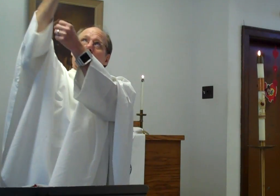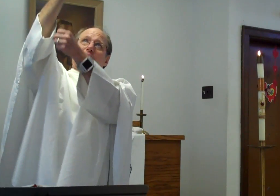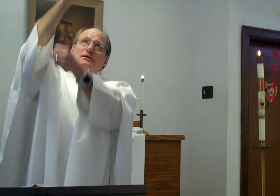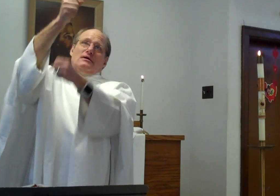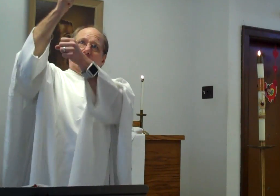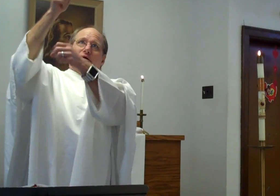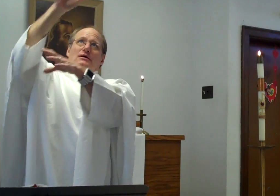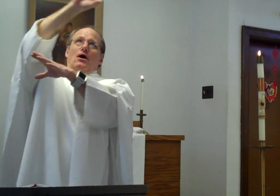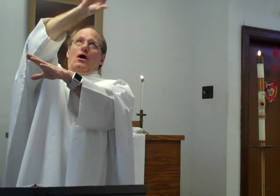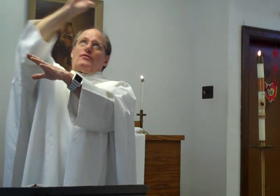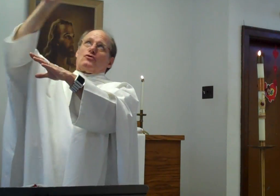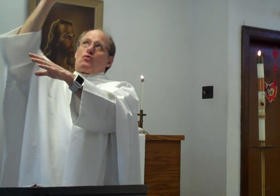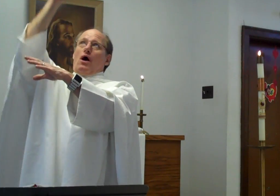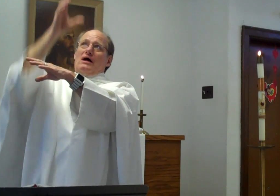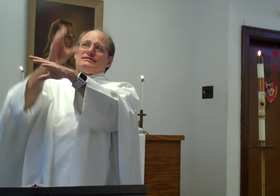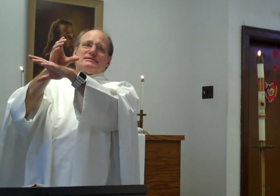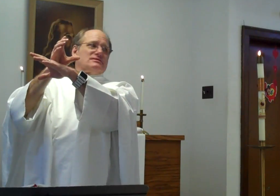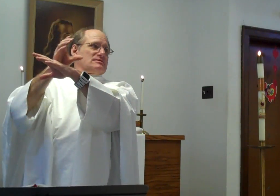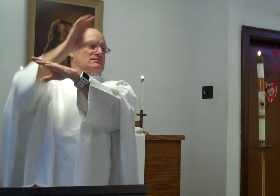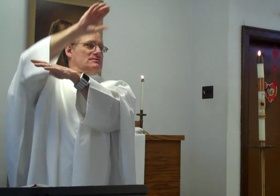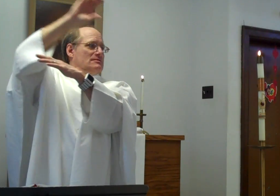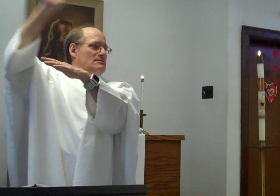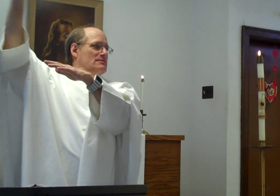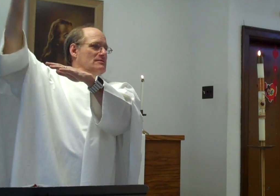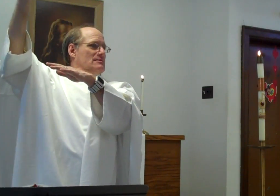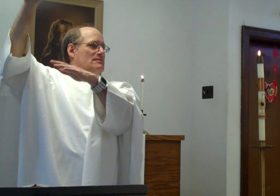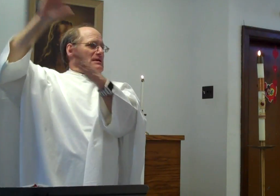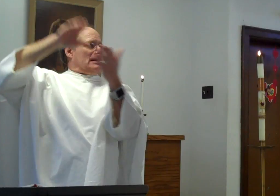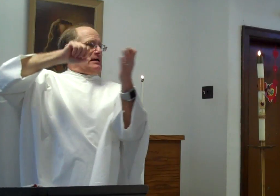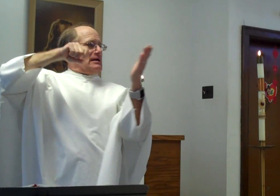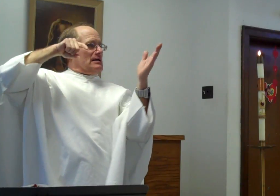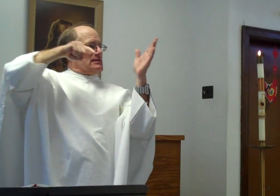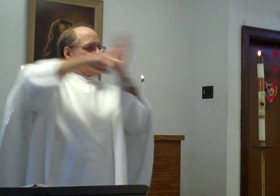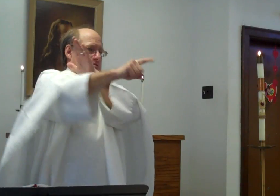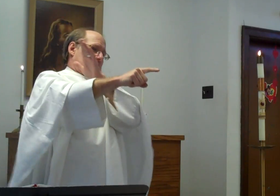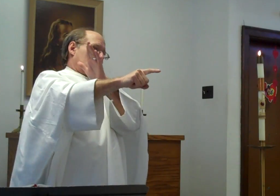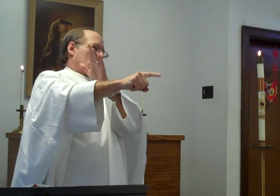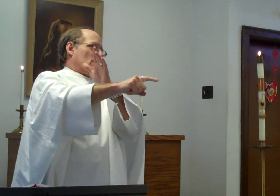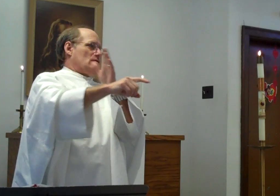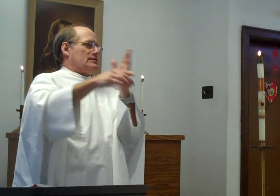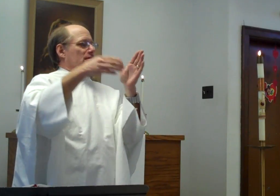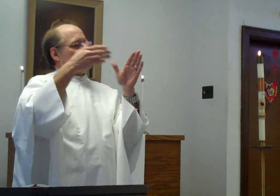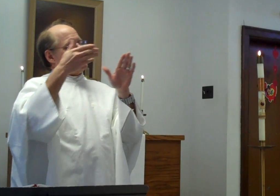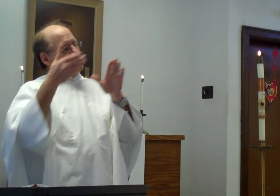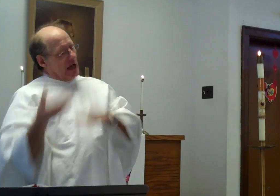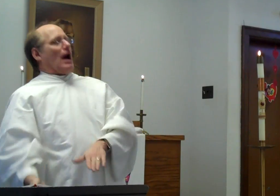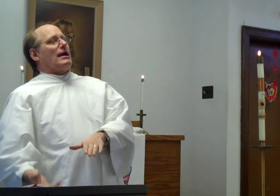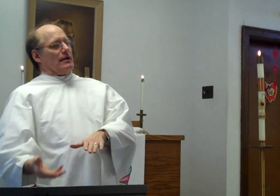on the cross, is killed. He